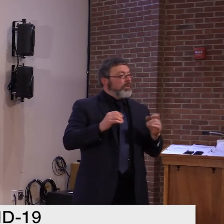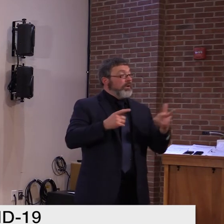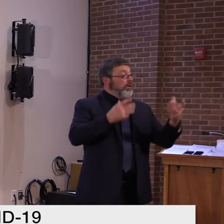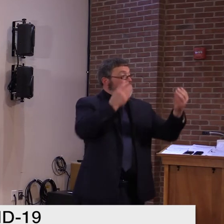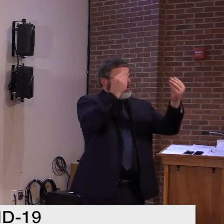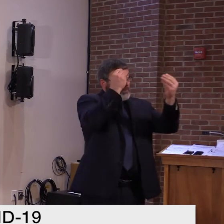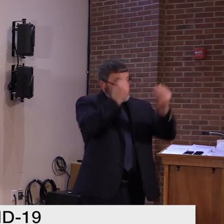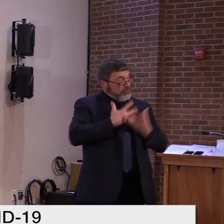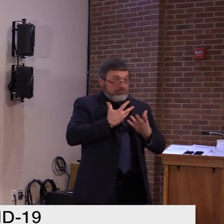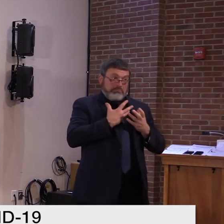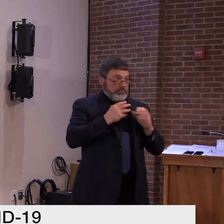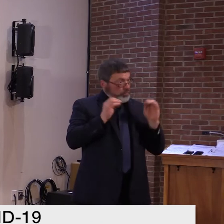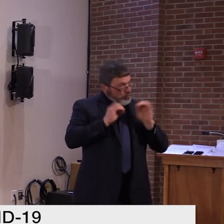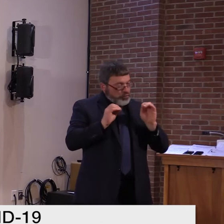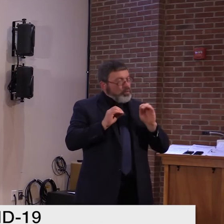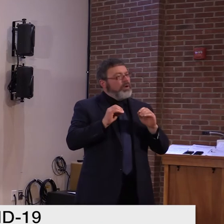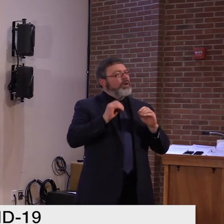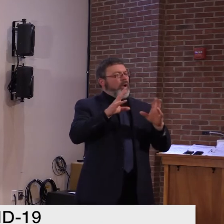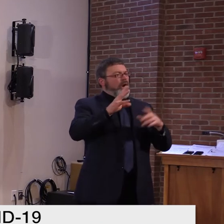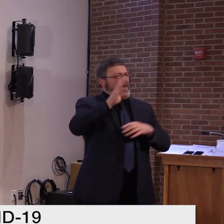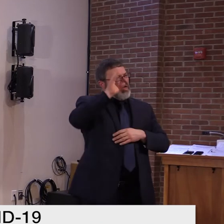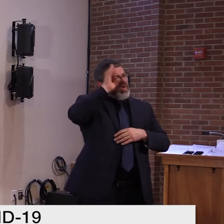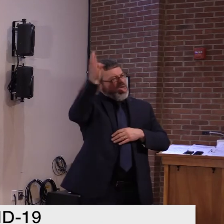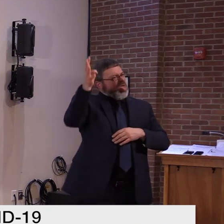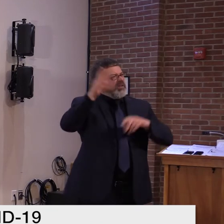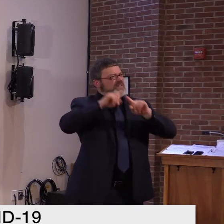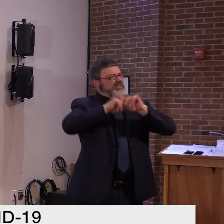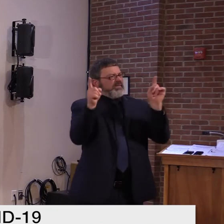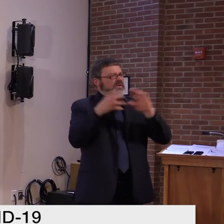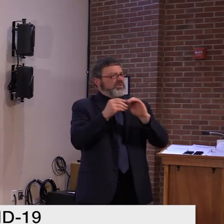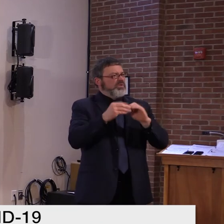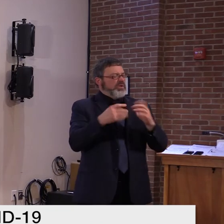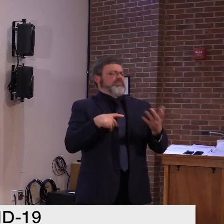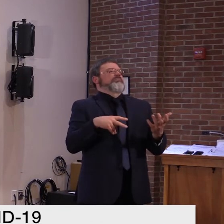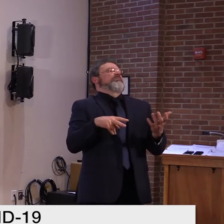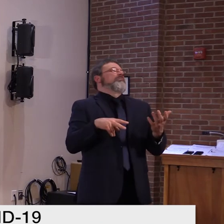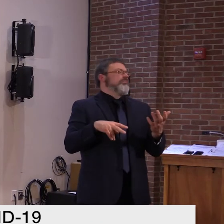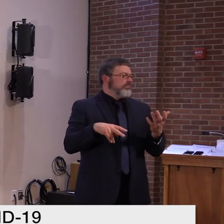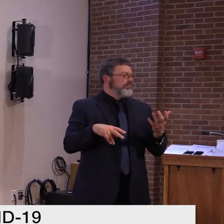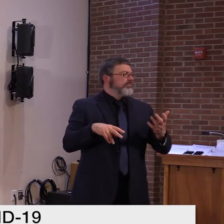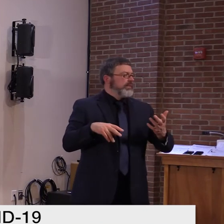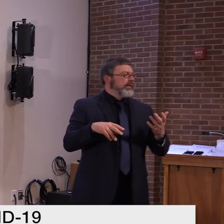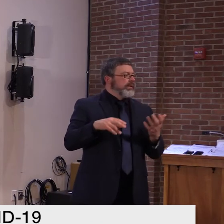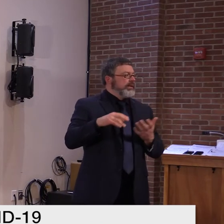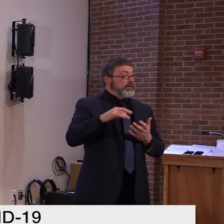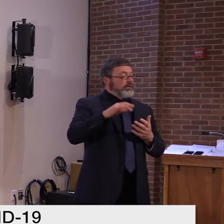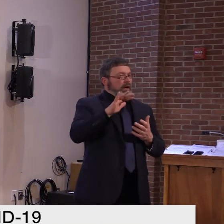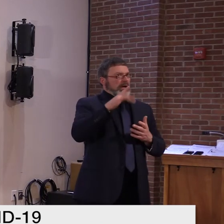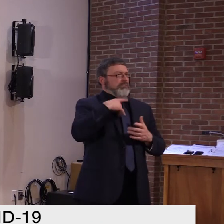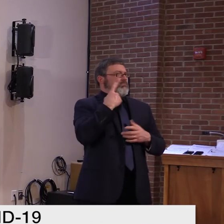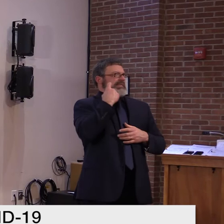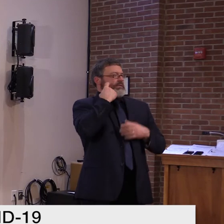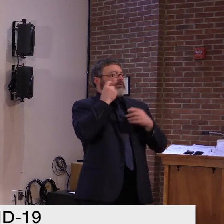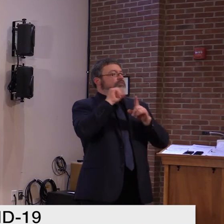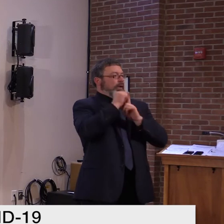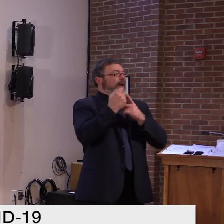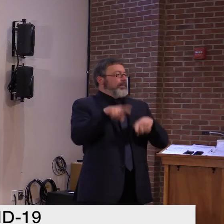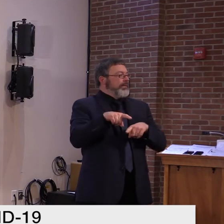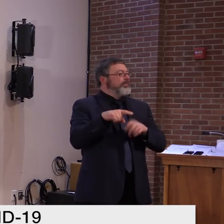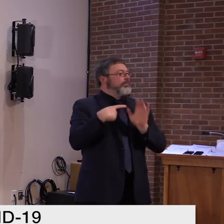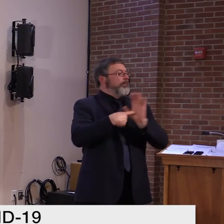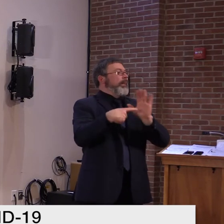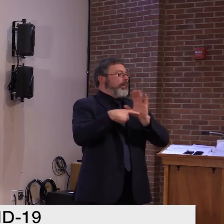most recent cases is we, we had a Halloween event where people were not answering the phone, um, and,